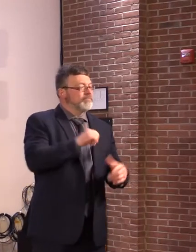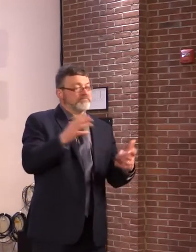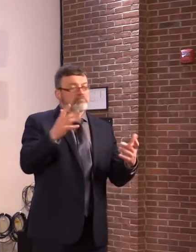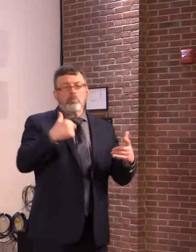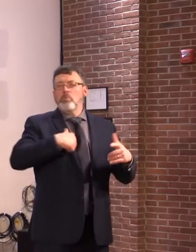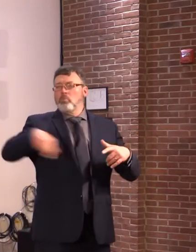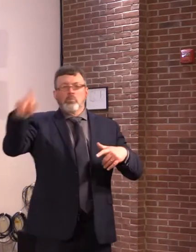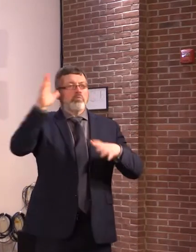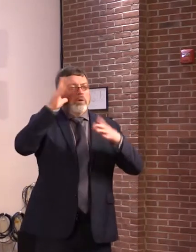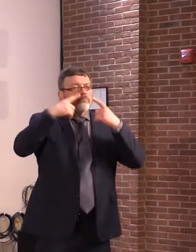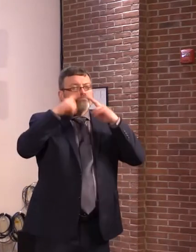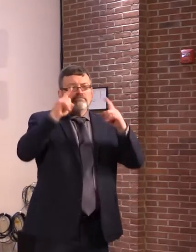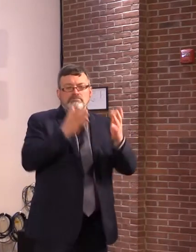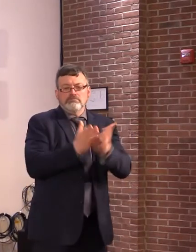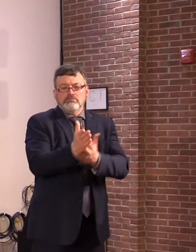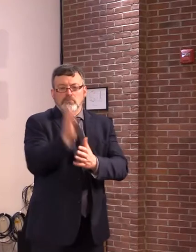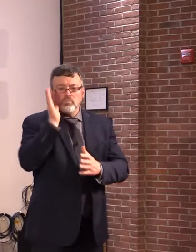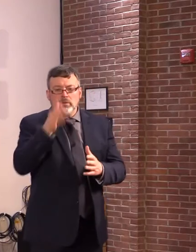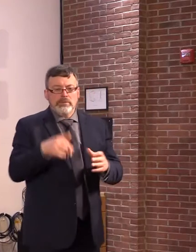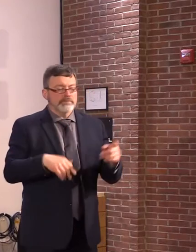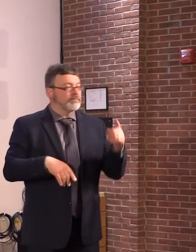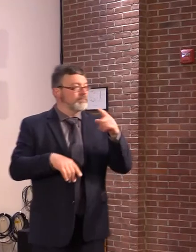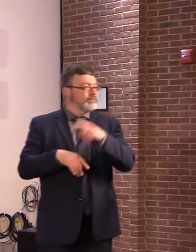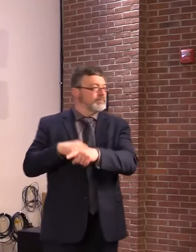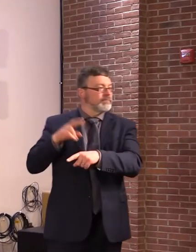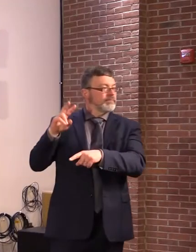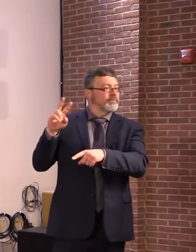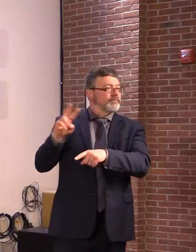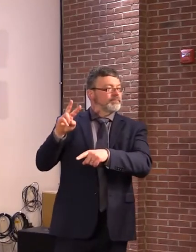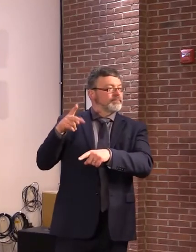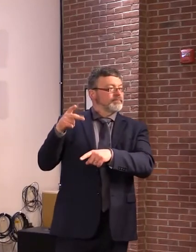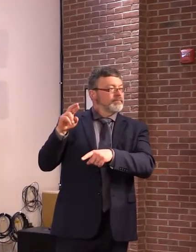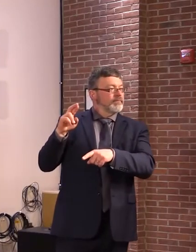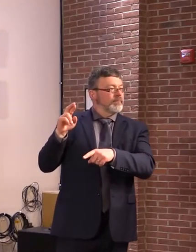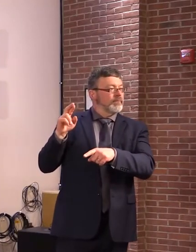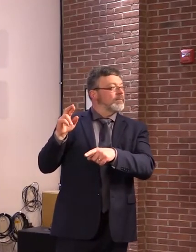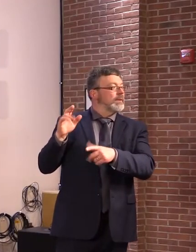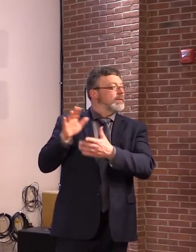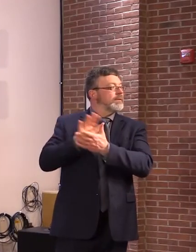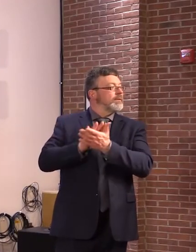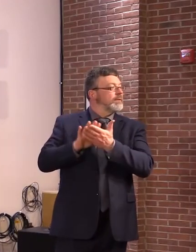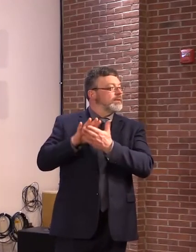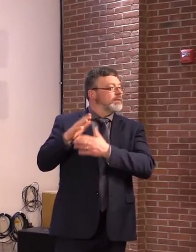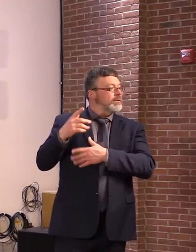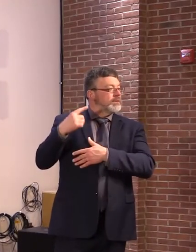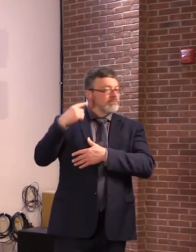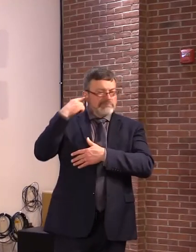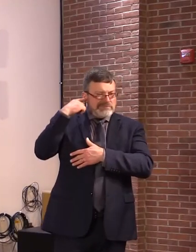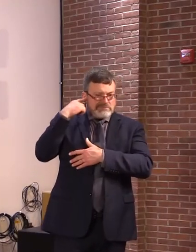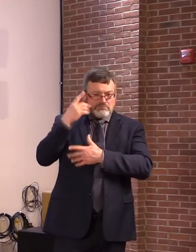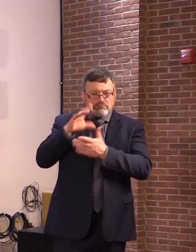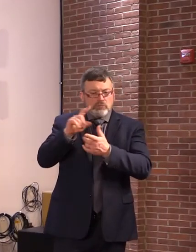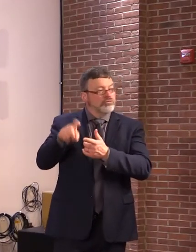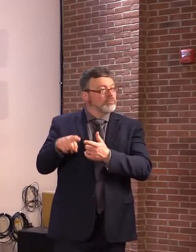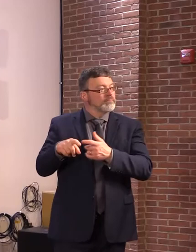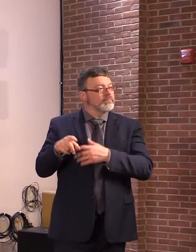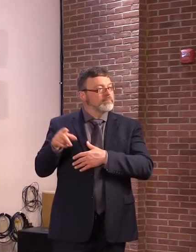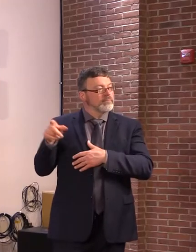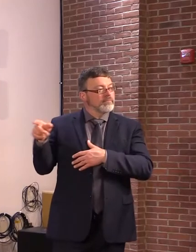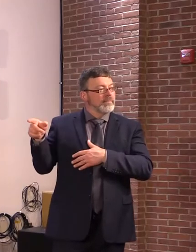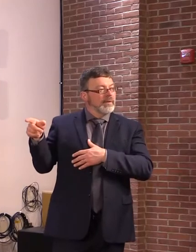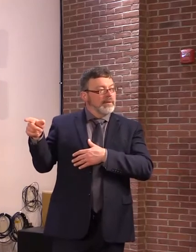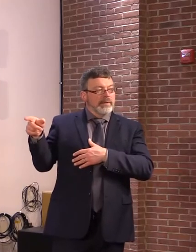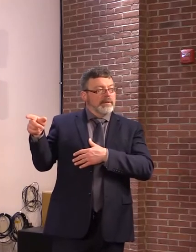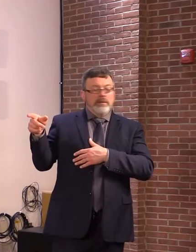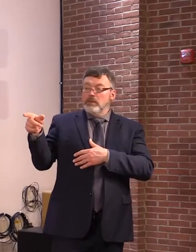for your thoughts. I think, you know, again, my concern is how much is this going to